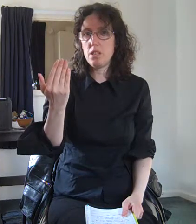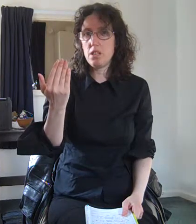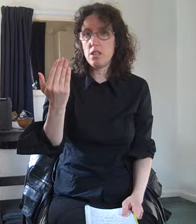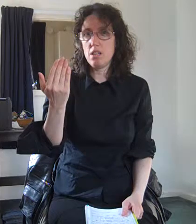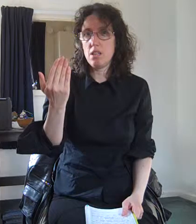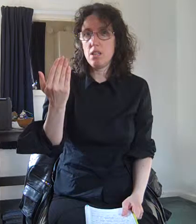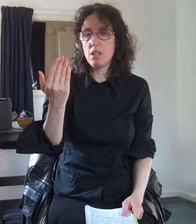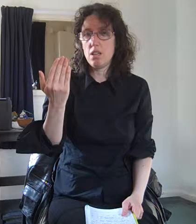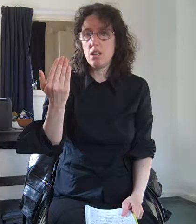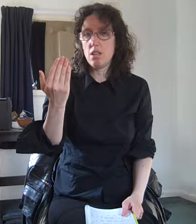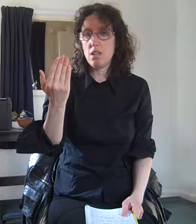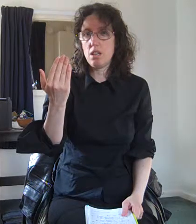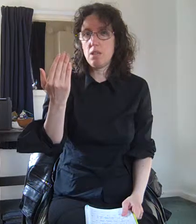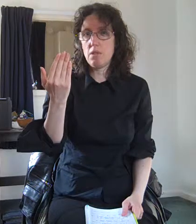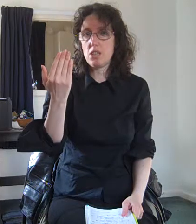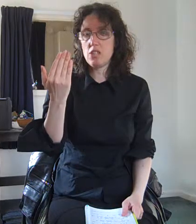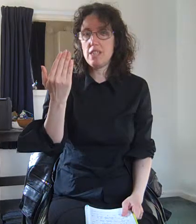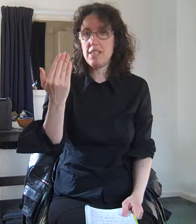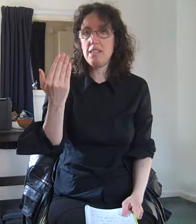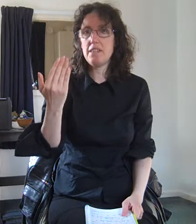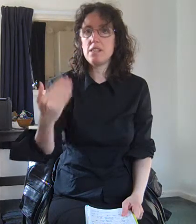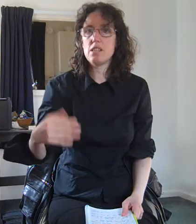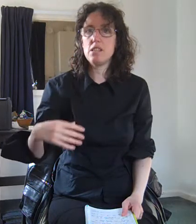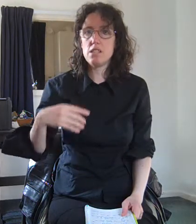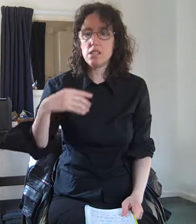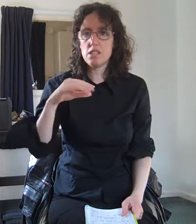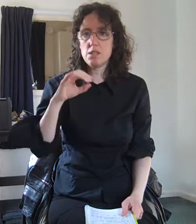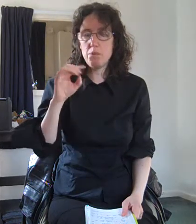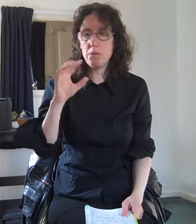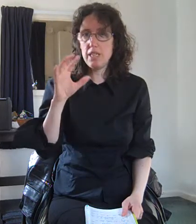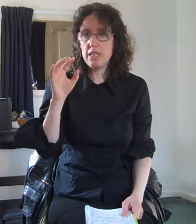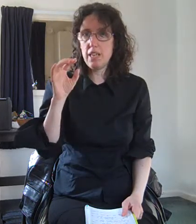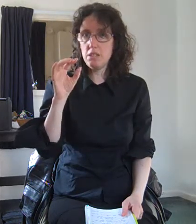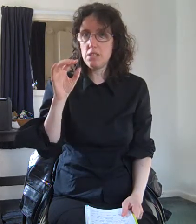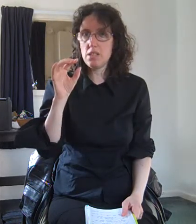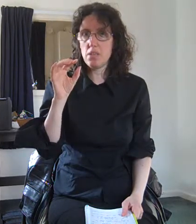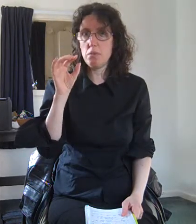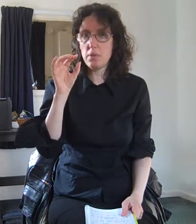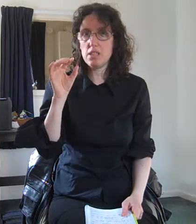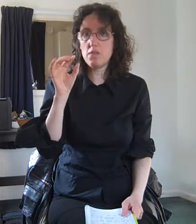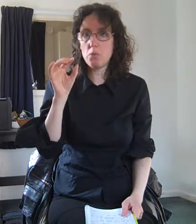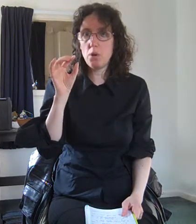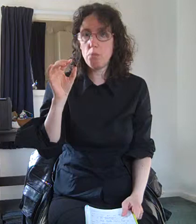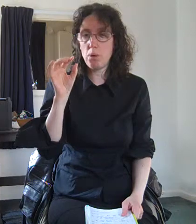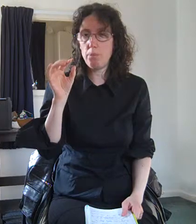to actually see things because small details are a bit of a problem